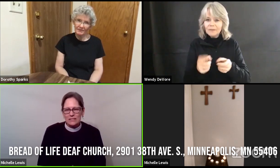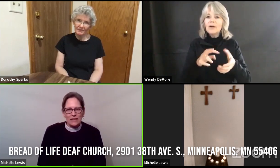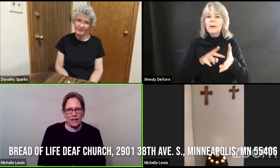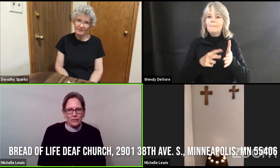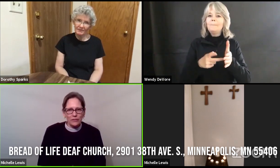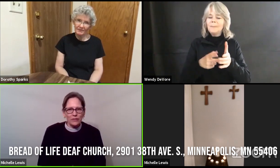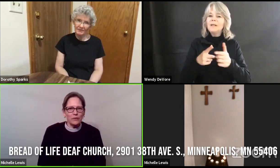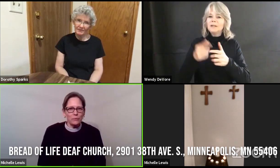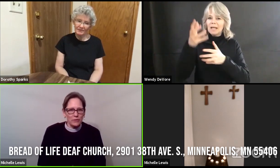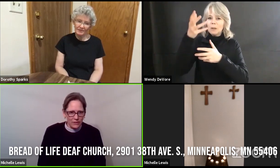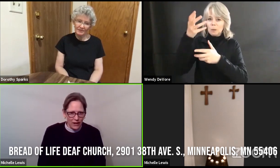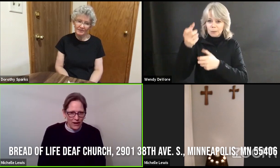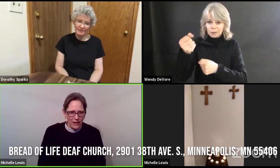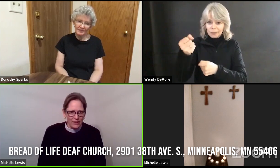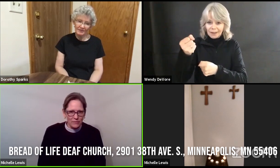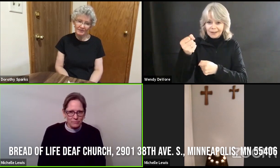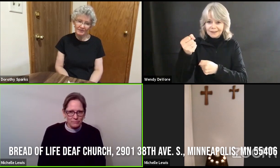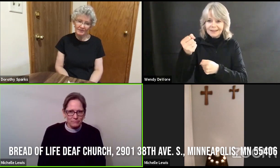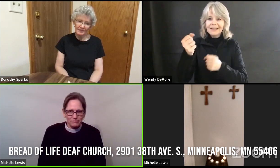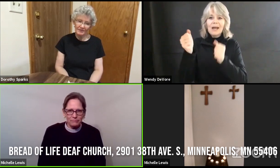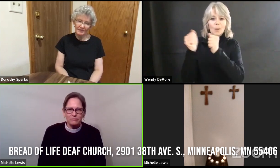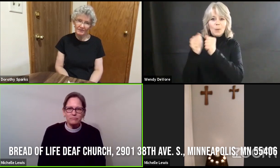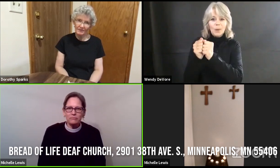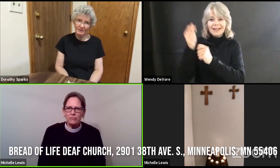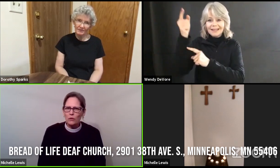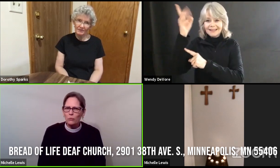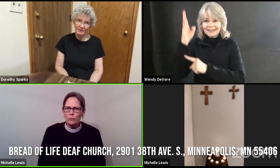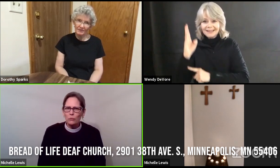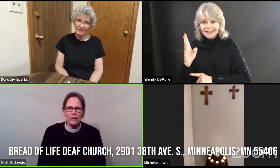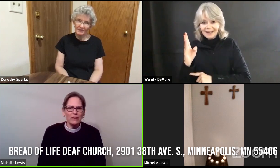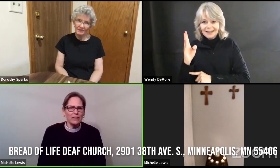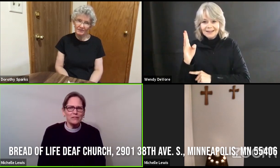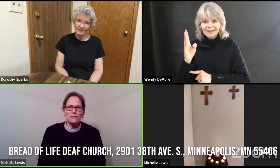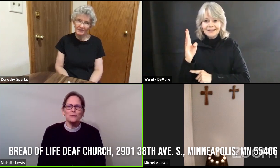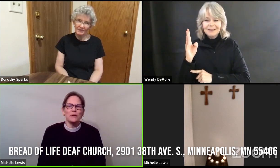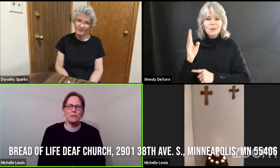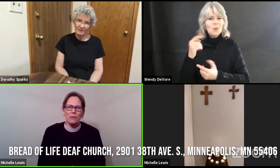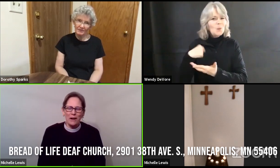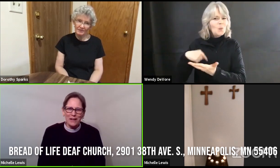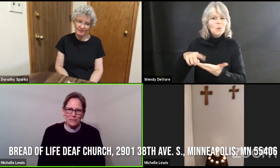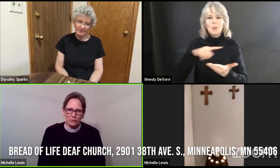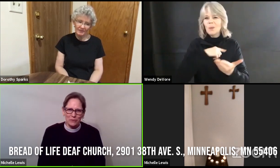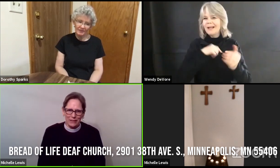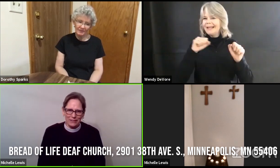together with God we can do impossible things.